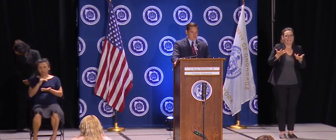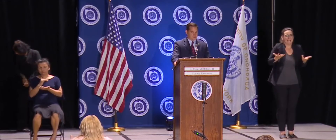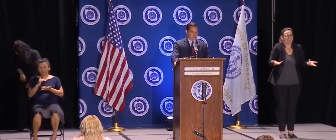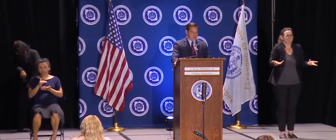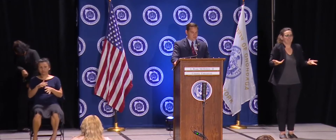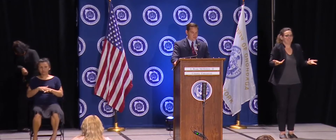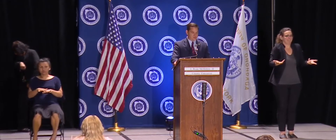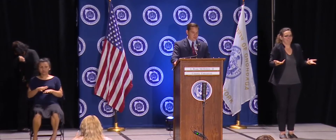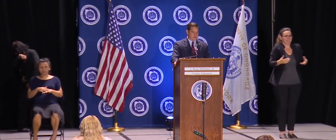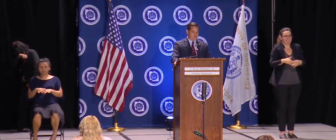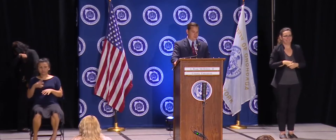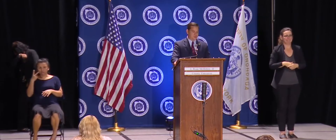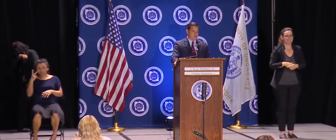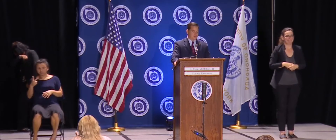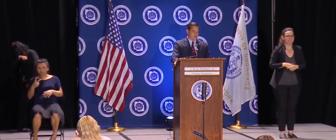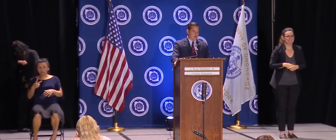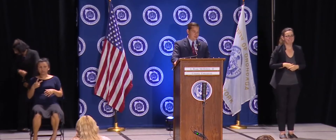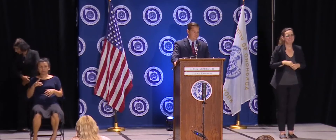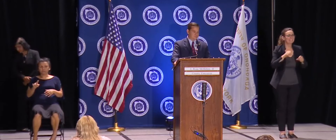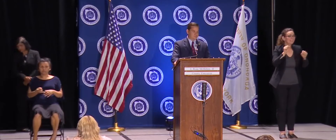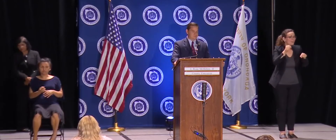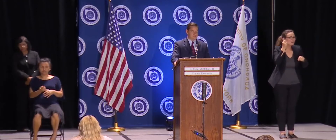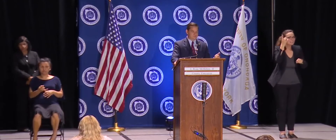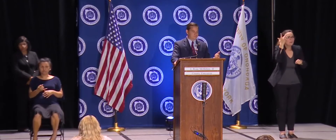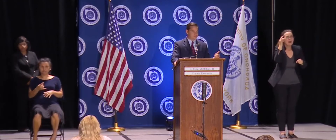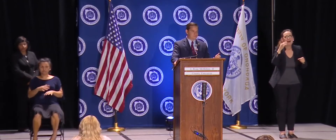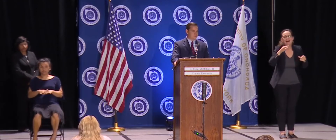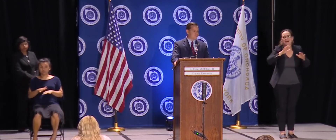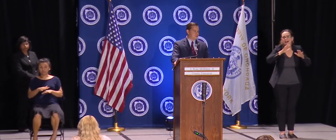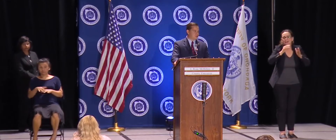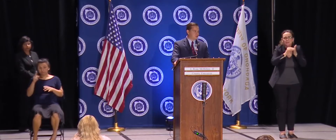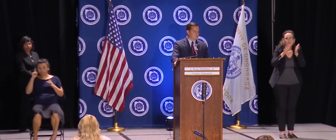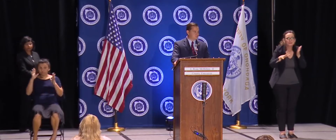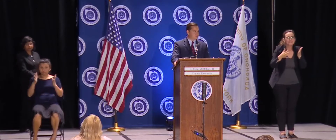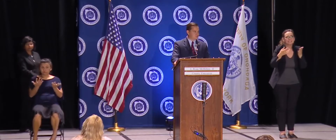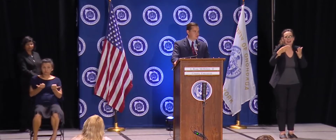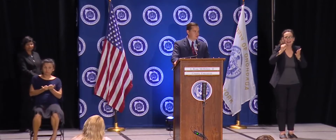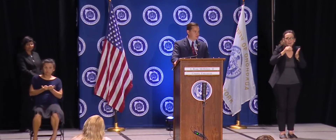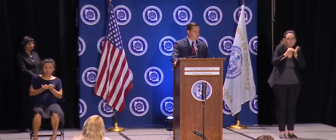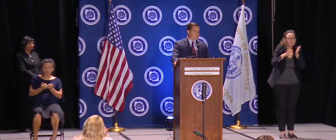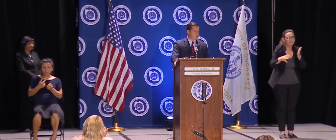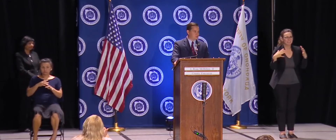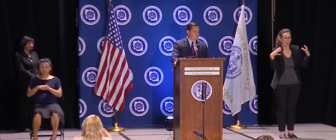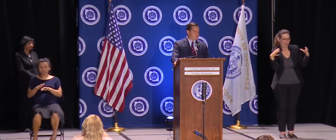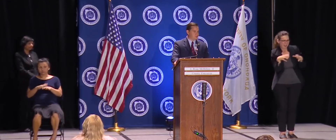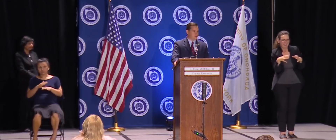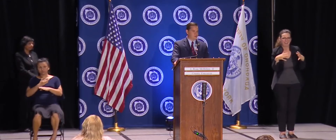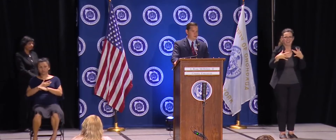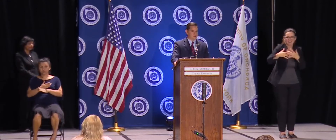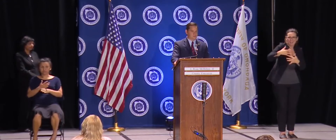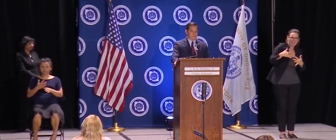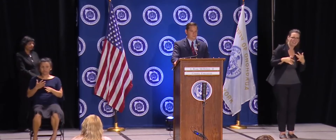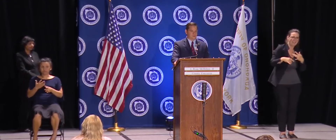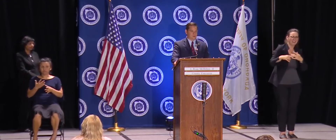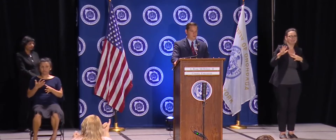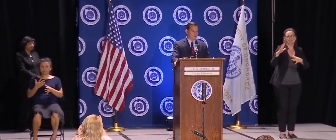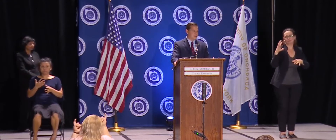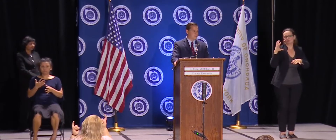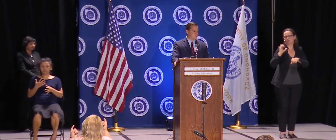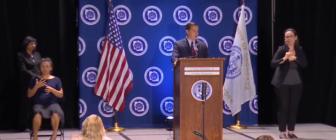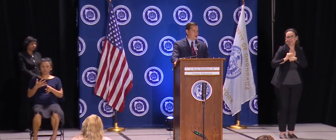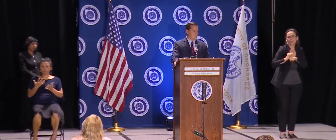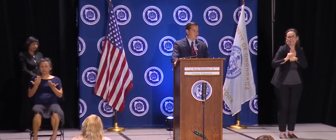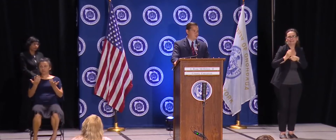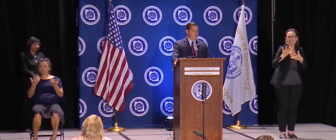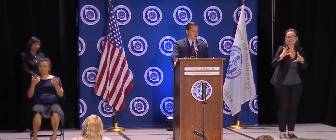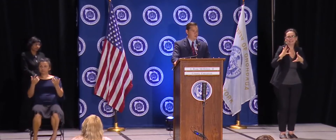Just the challenges is that they're. A senior in 2020 in the year of the COVID